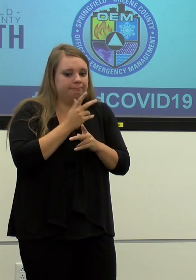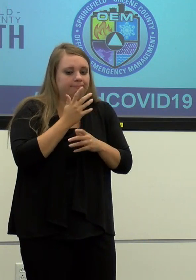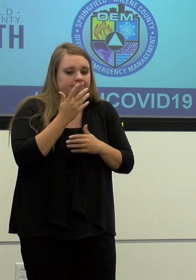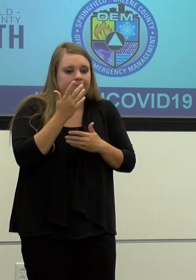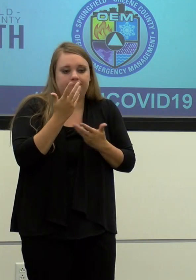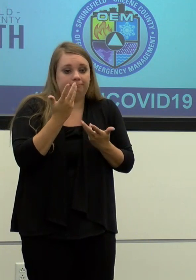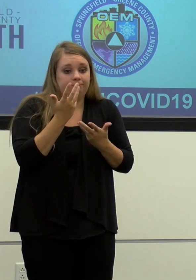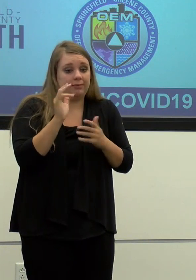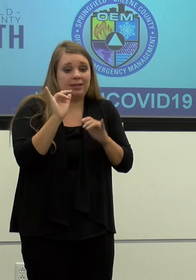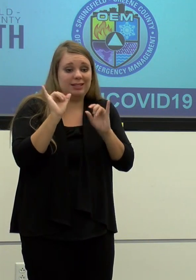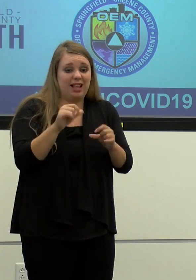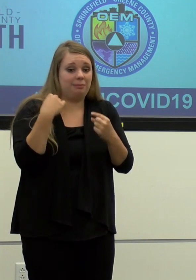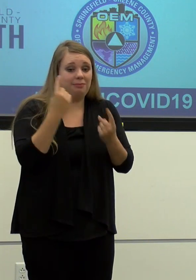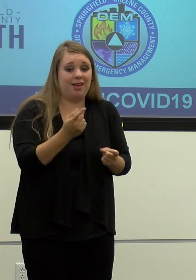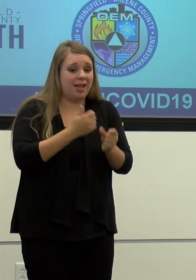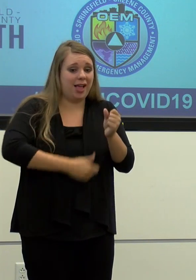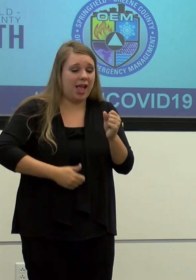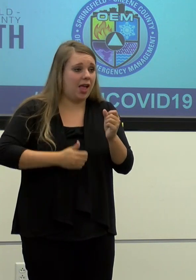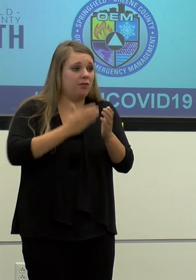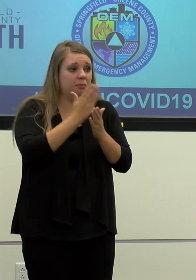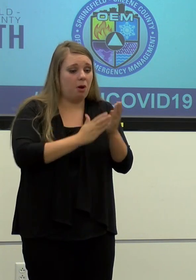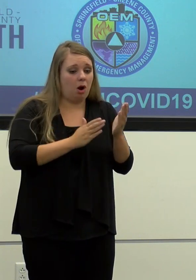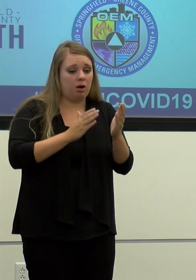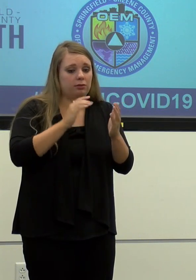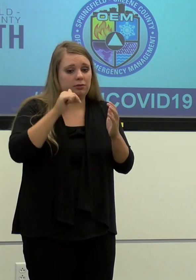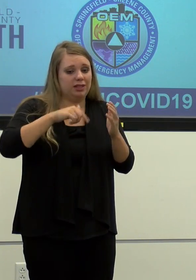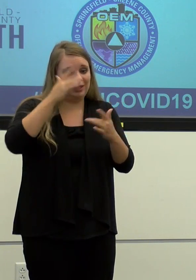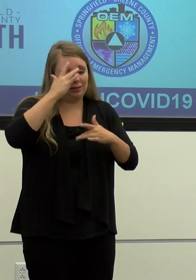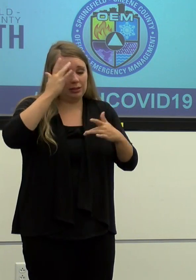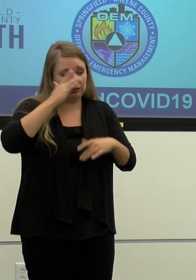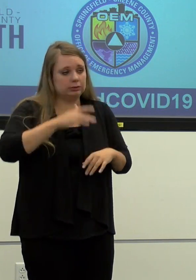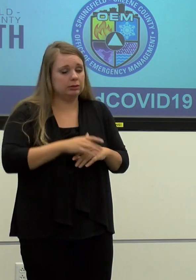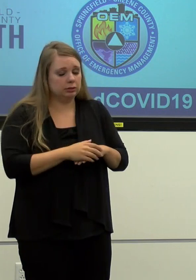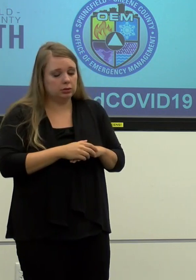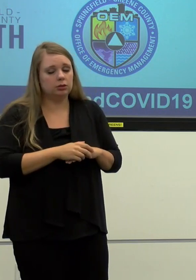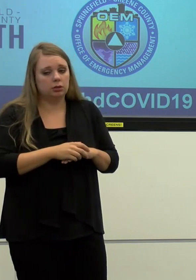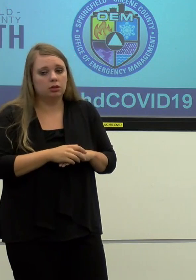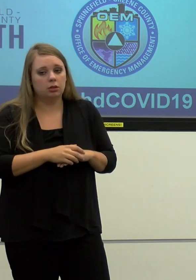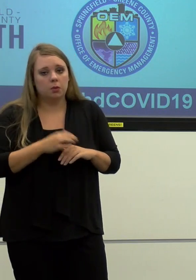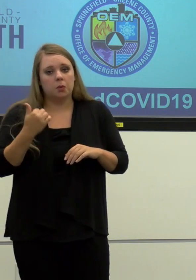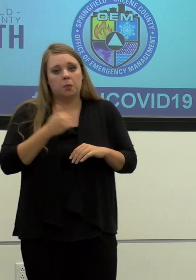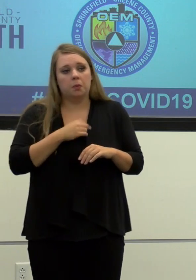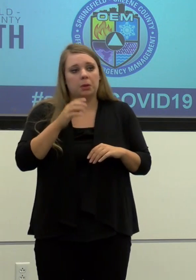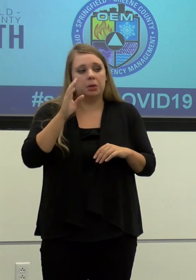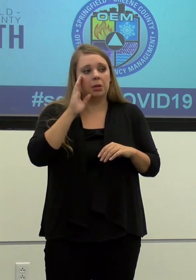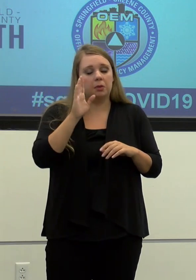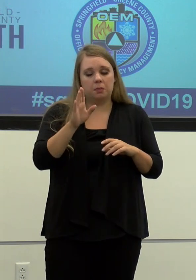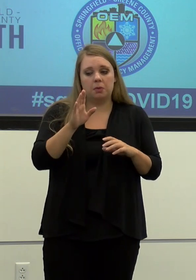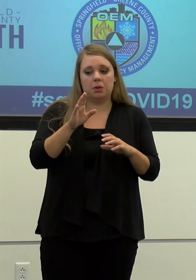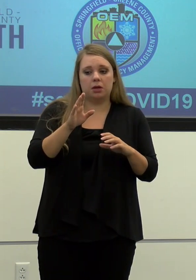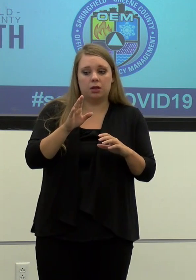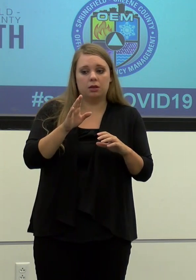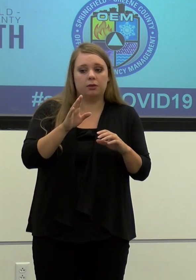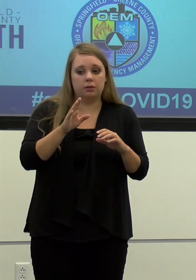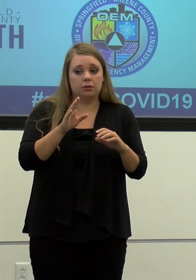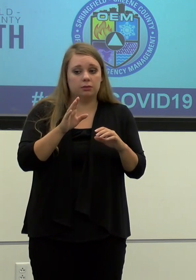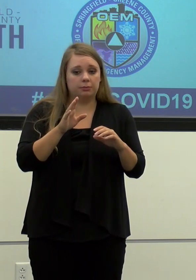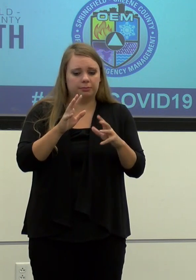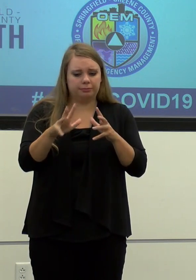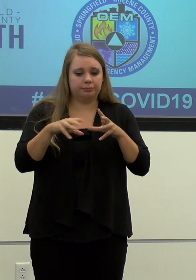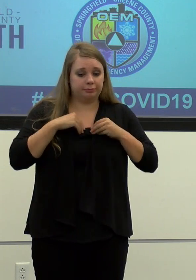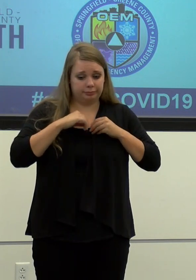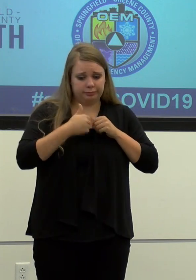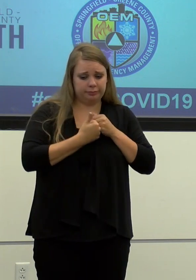just as we have every stage of this disease. Uh, we're going to, uh, get in there and we're going to take it head on as a community